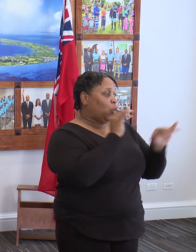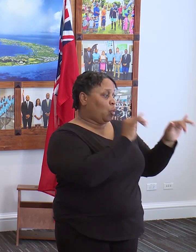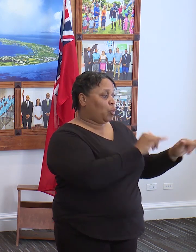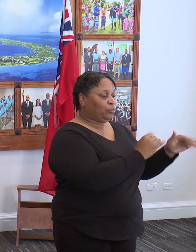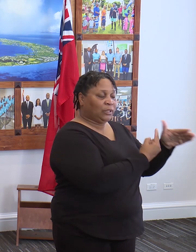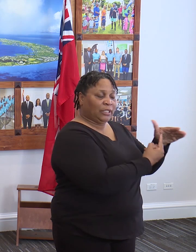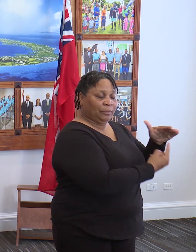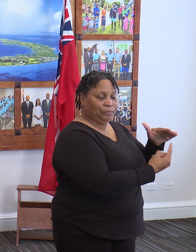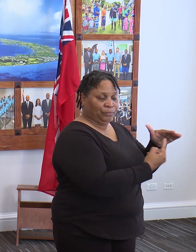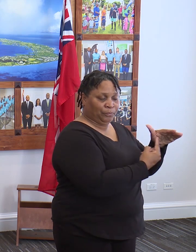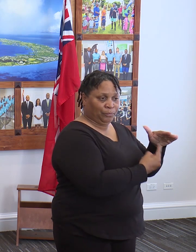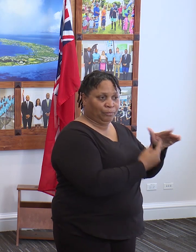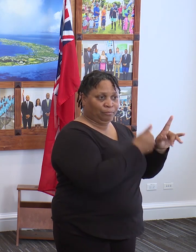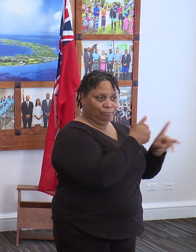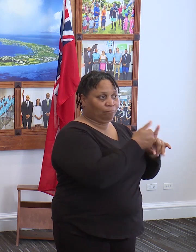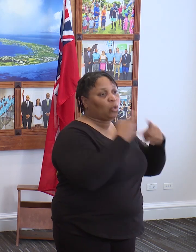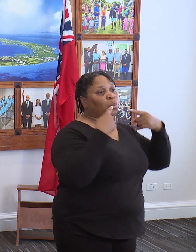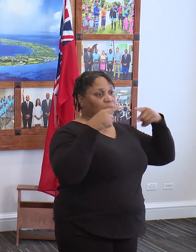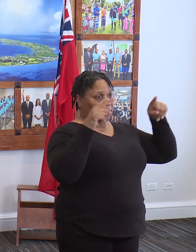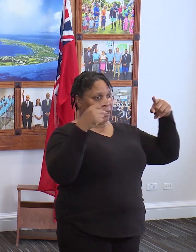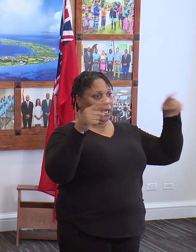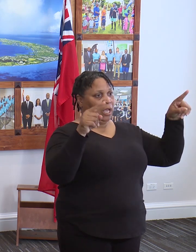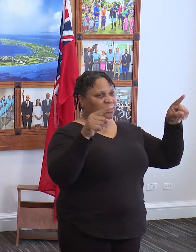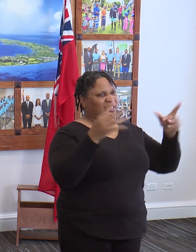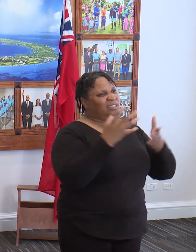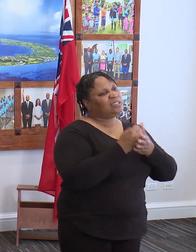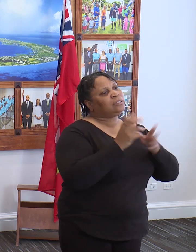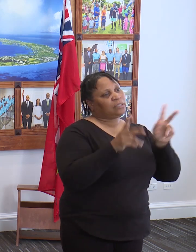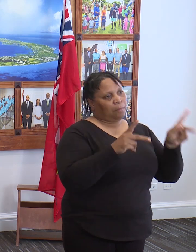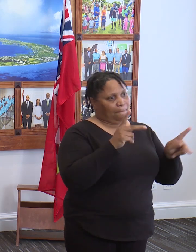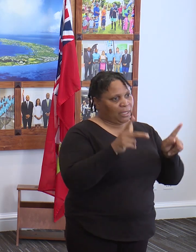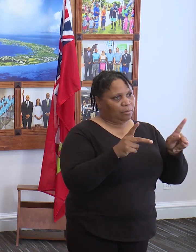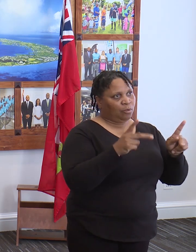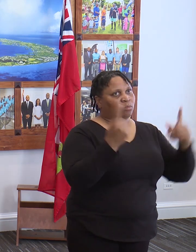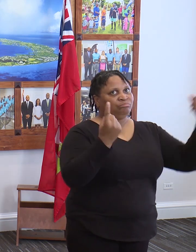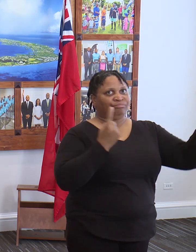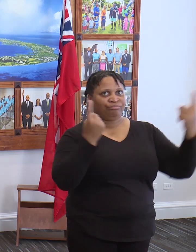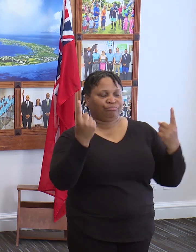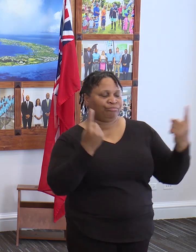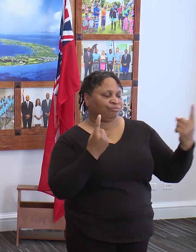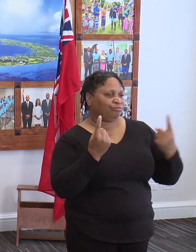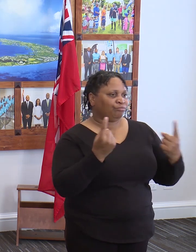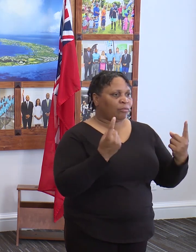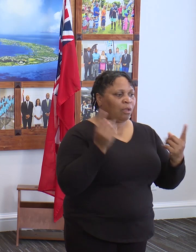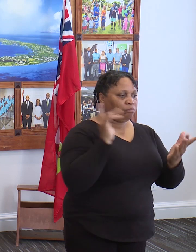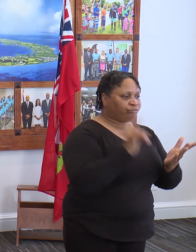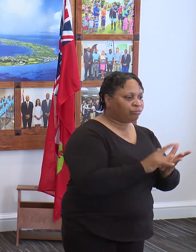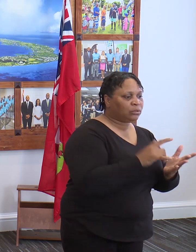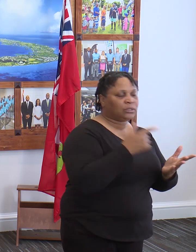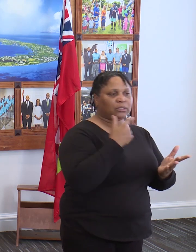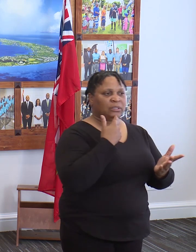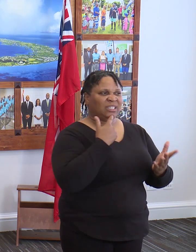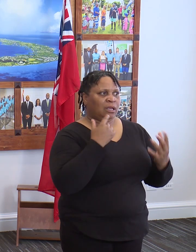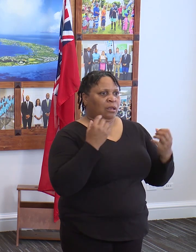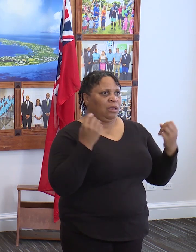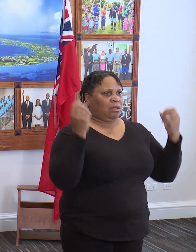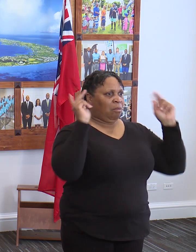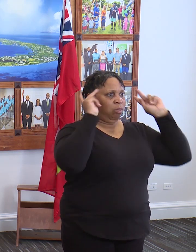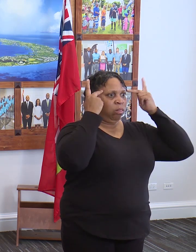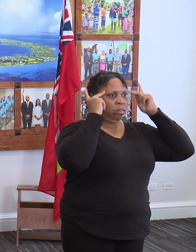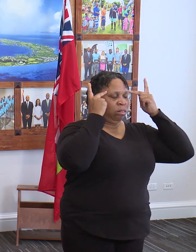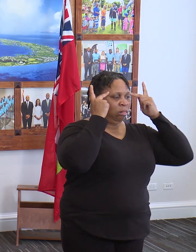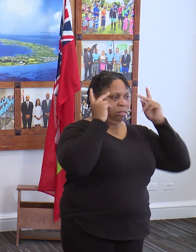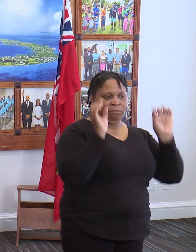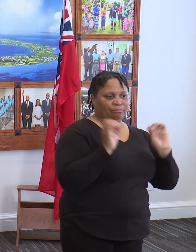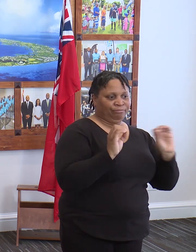the self-quarantine was announced, there were some persons when returning residents were coming home that were fearful that they